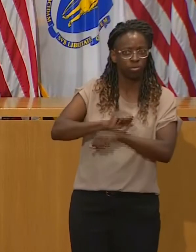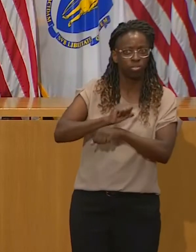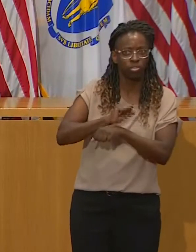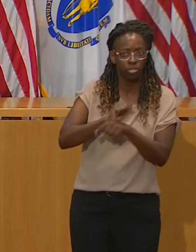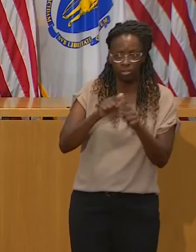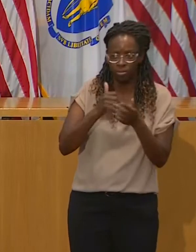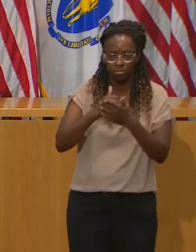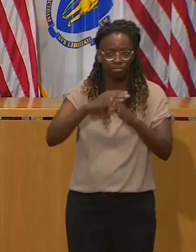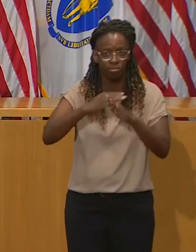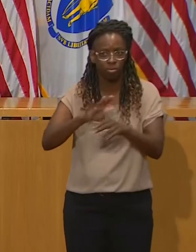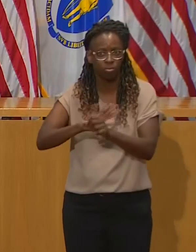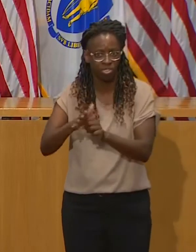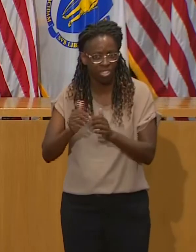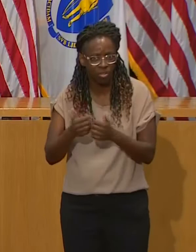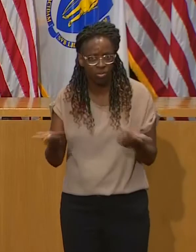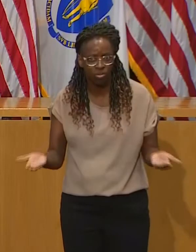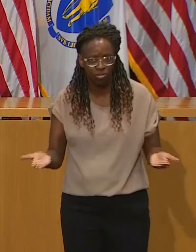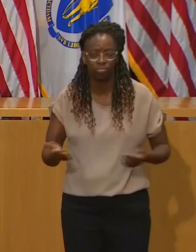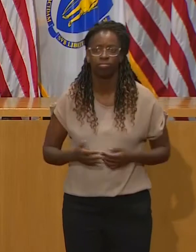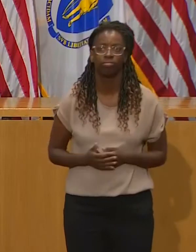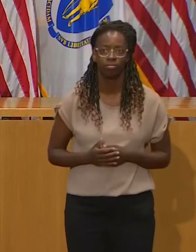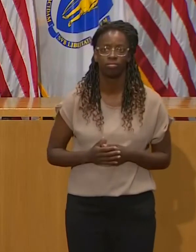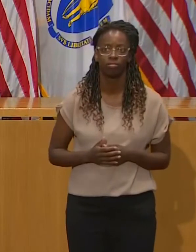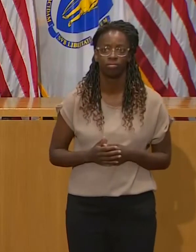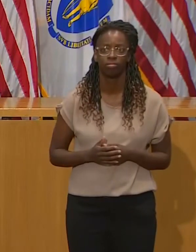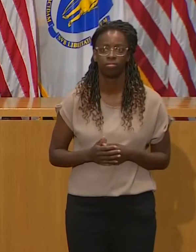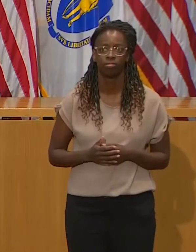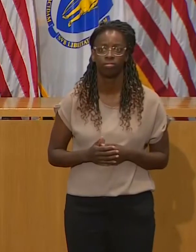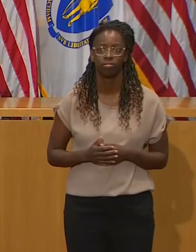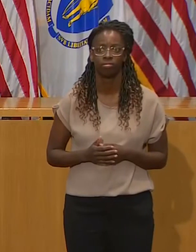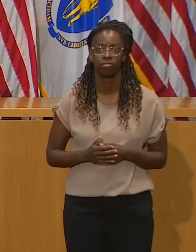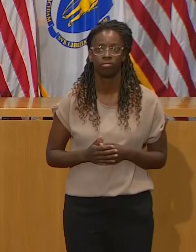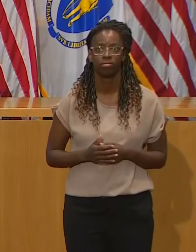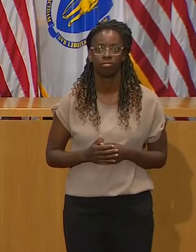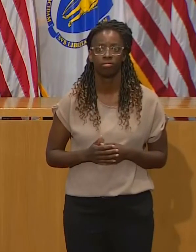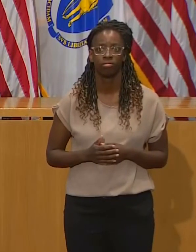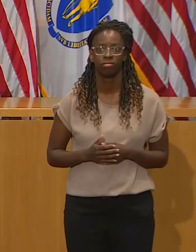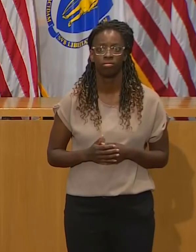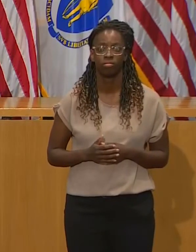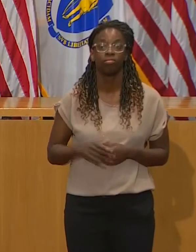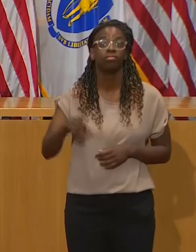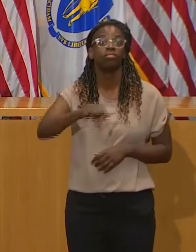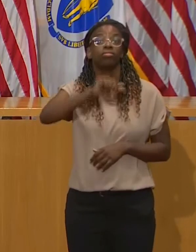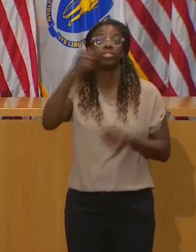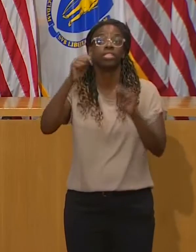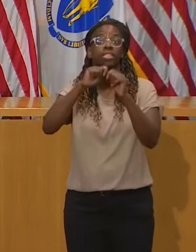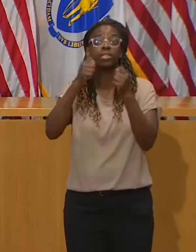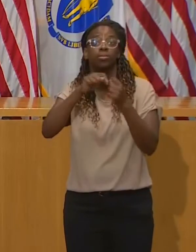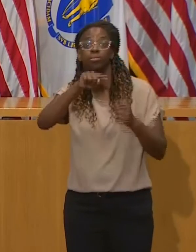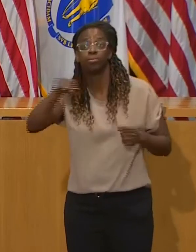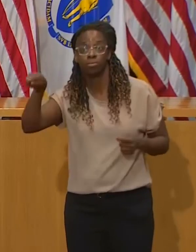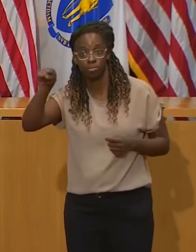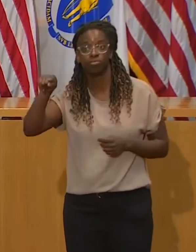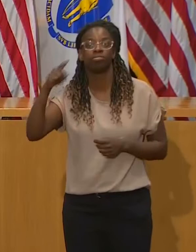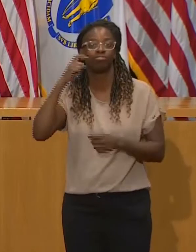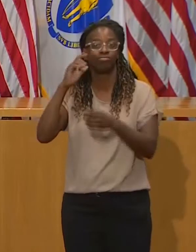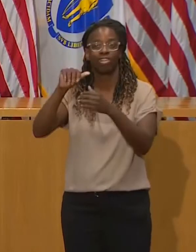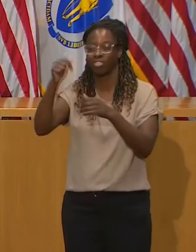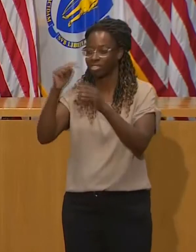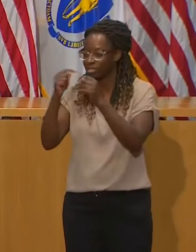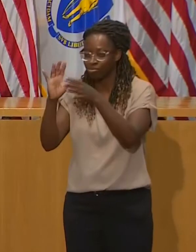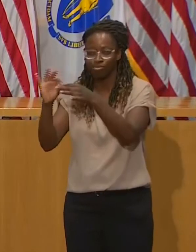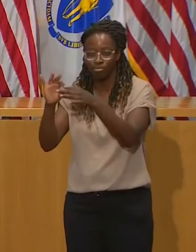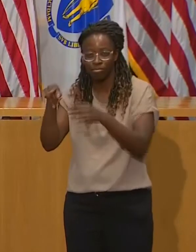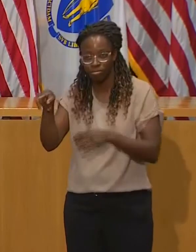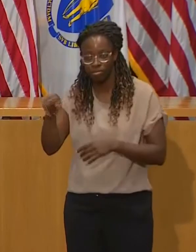were teams who indicated that quarantine meant that you couldn't play on that team. But you could go play